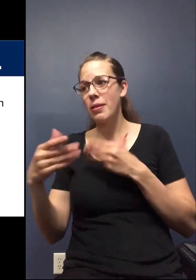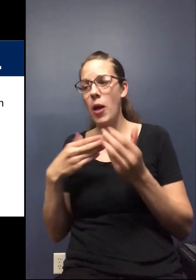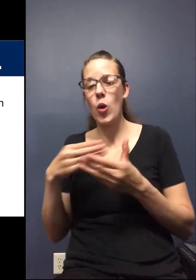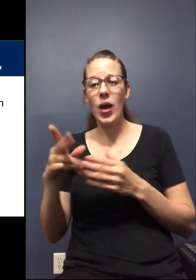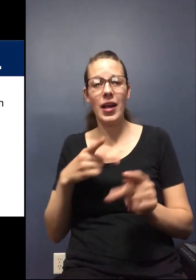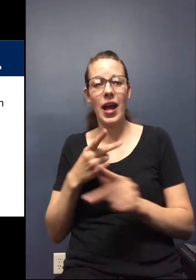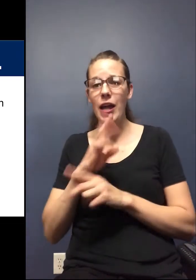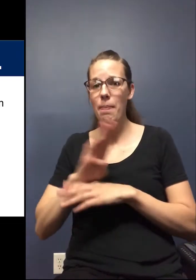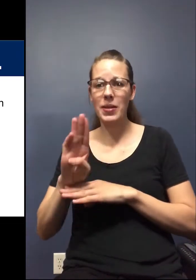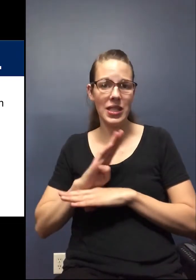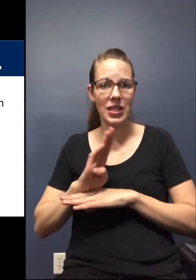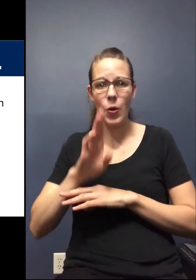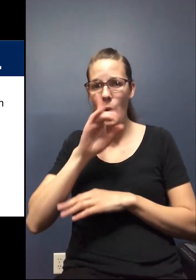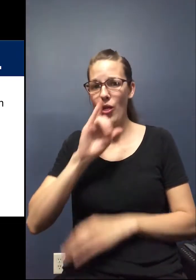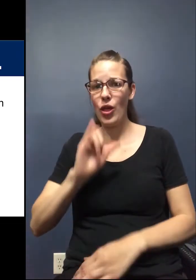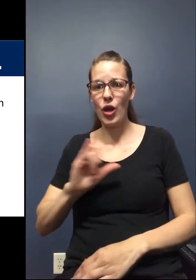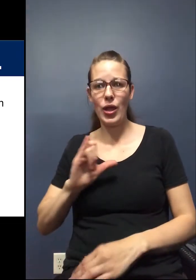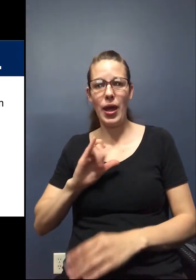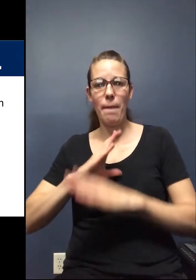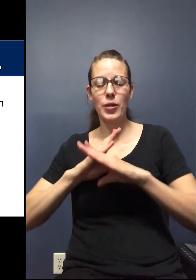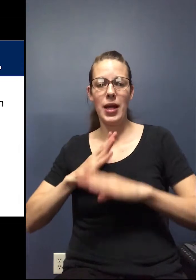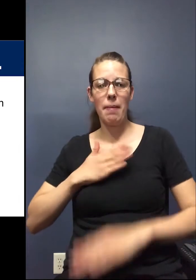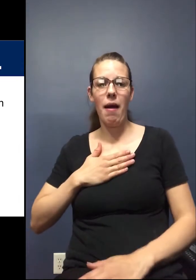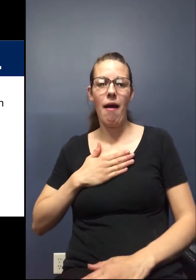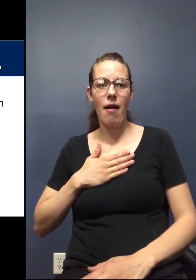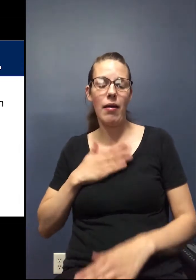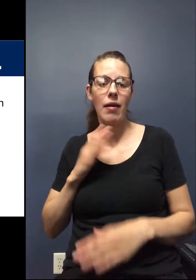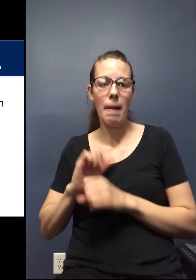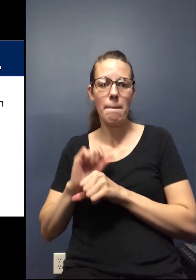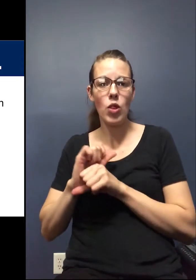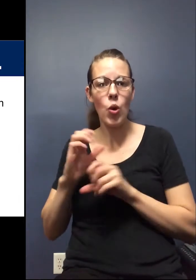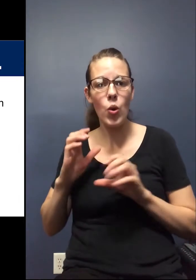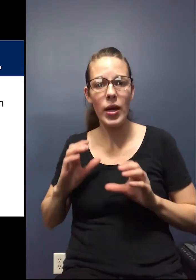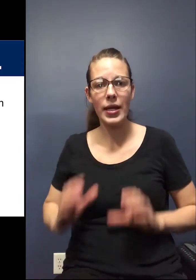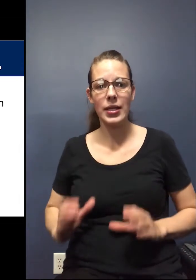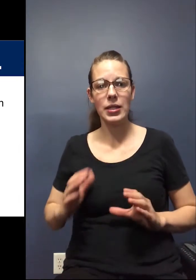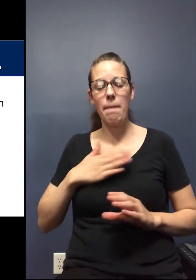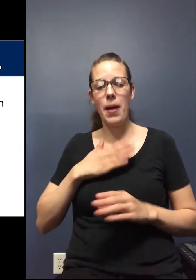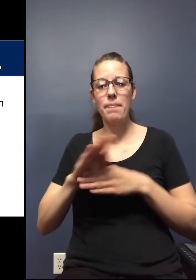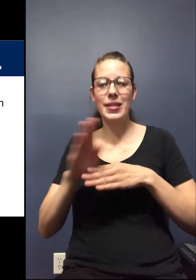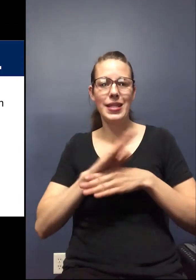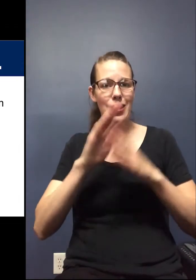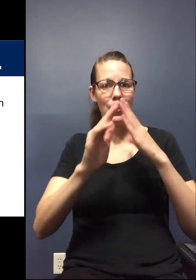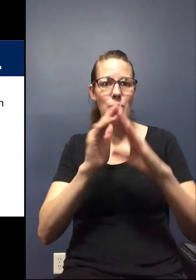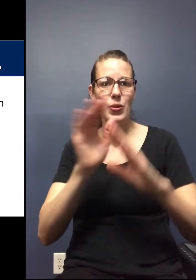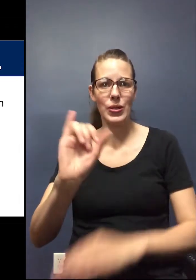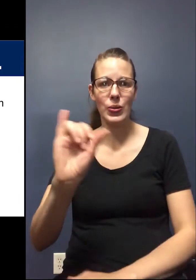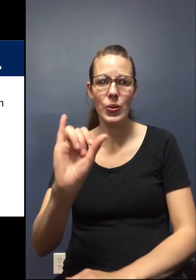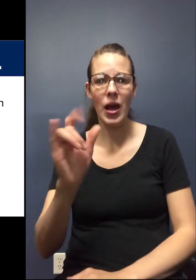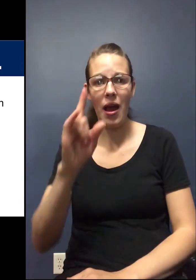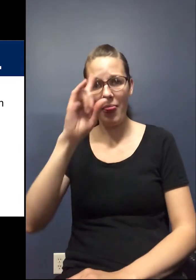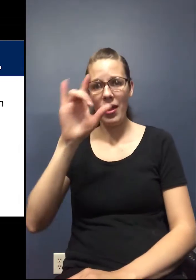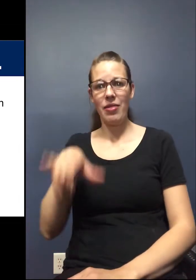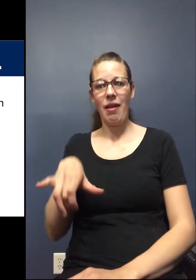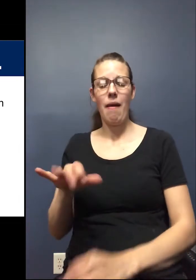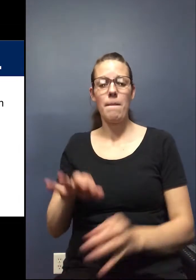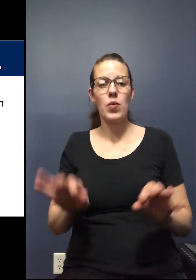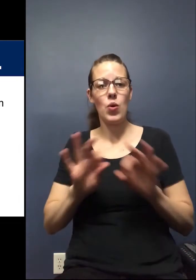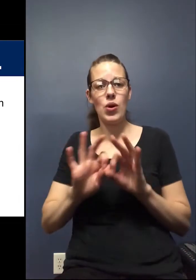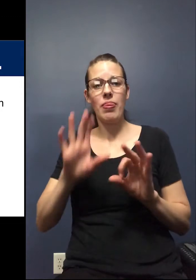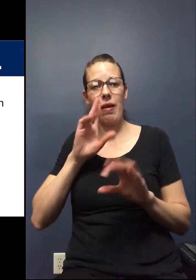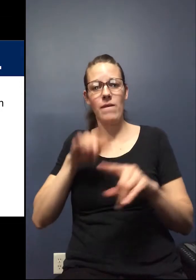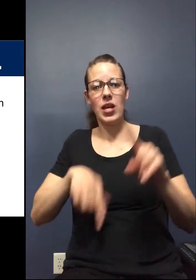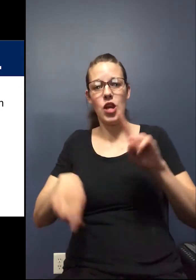kind of business it is, what's it look like to protect my employees, my business and the community. And I think that's where